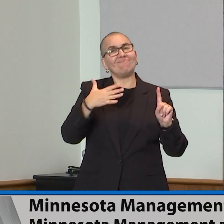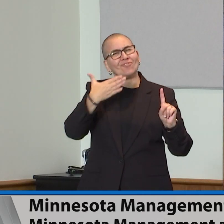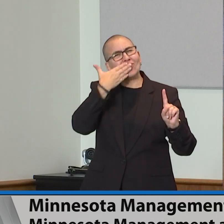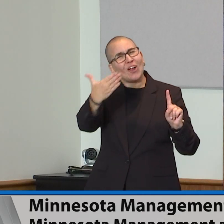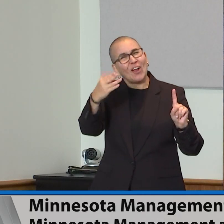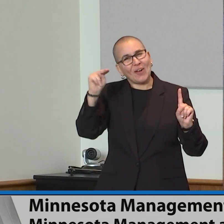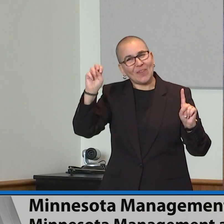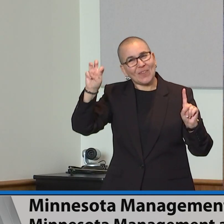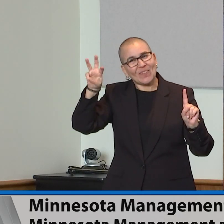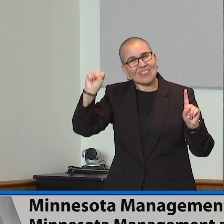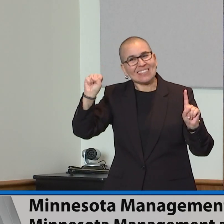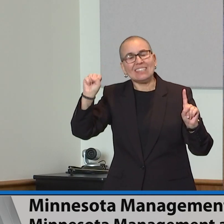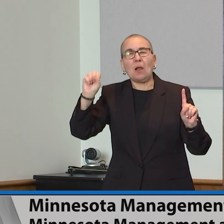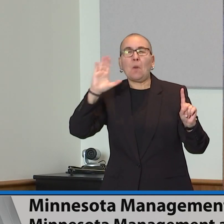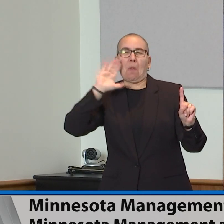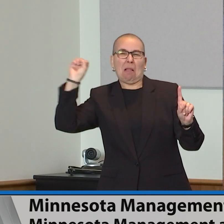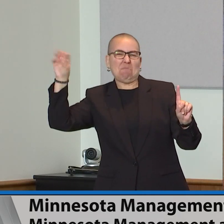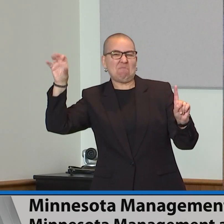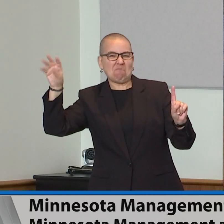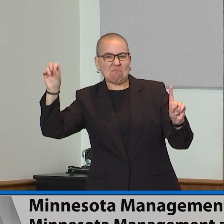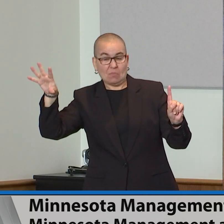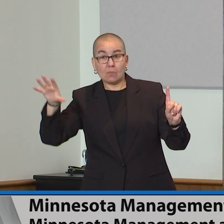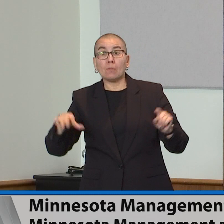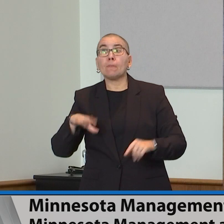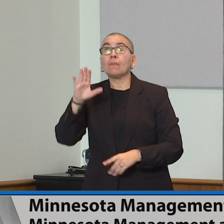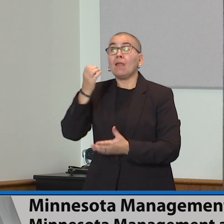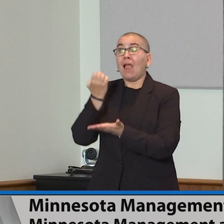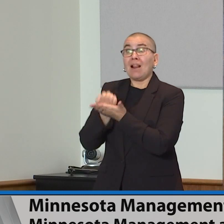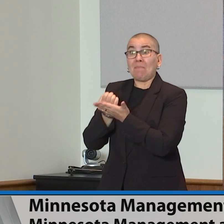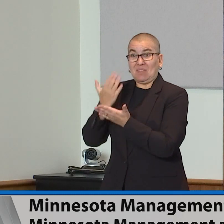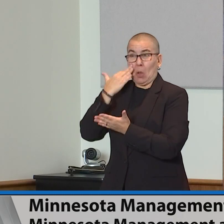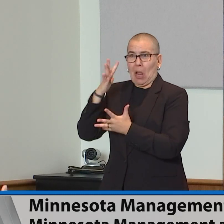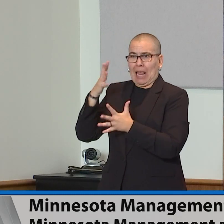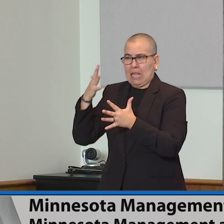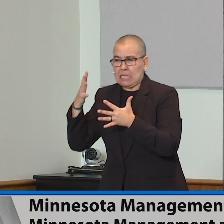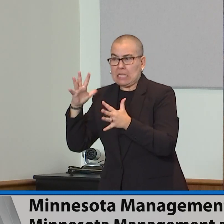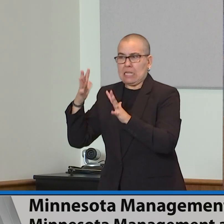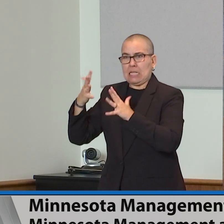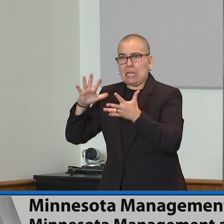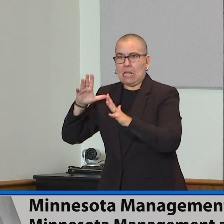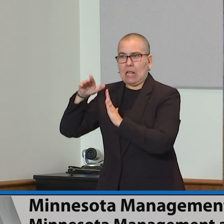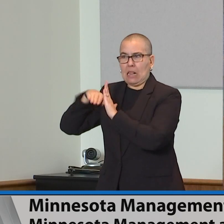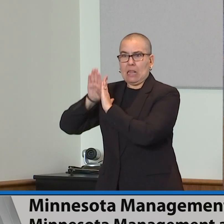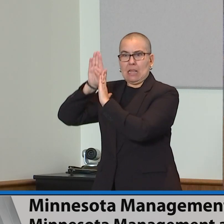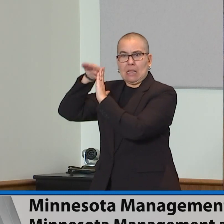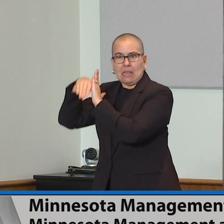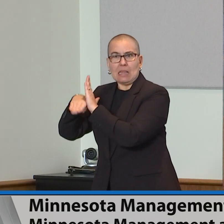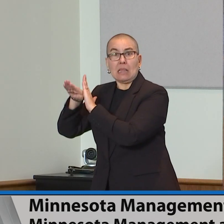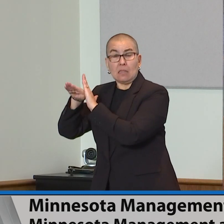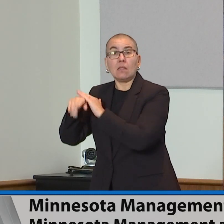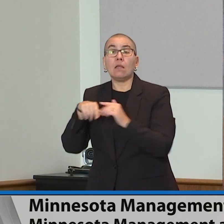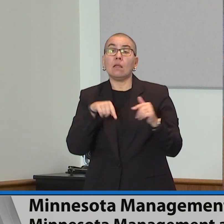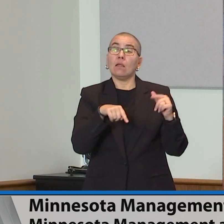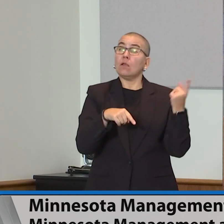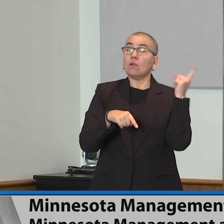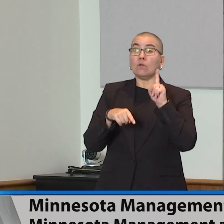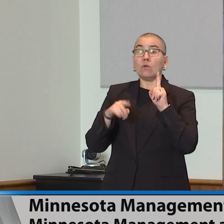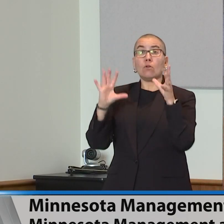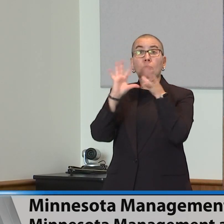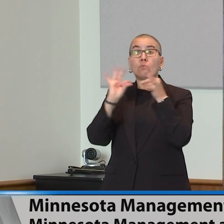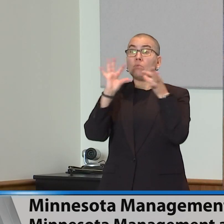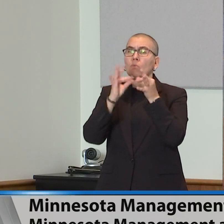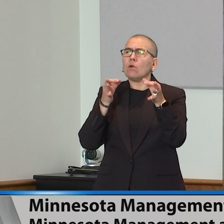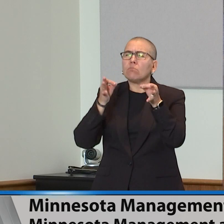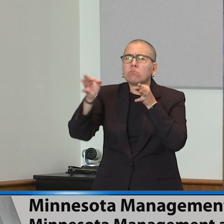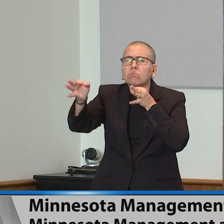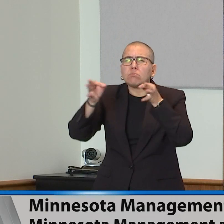economic headwinds are coming our way. In this briefing, we'll talk about what led us to the largest projected balance in the